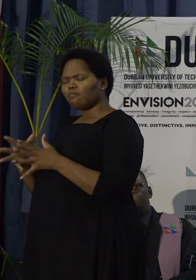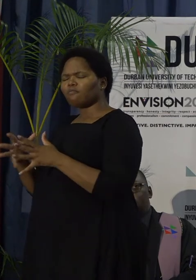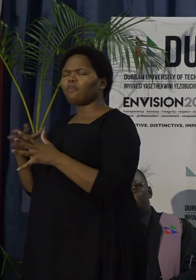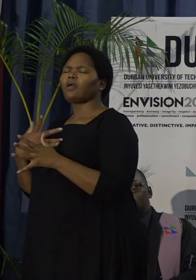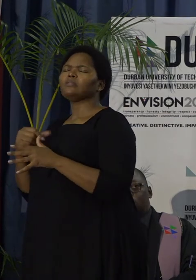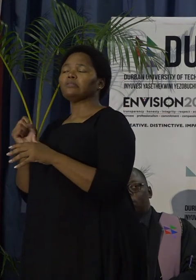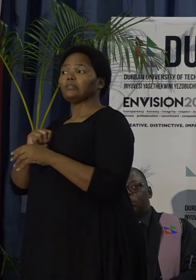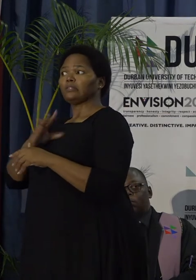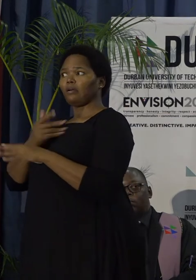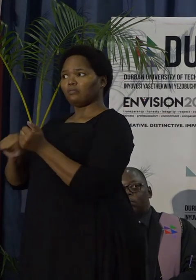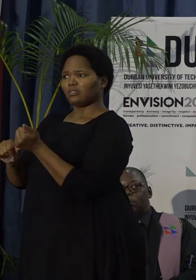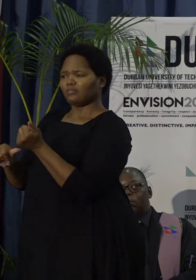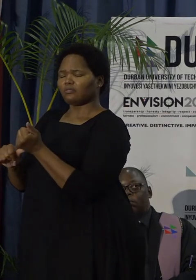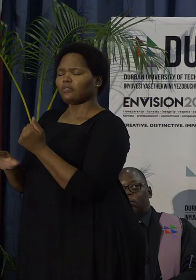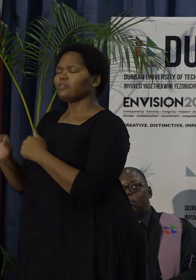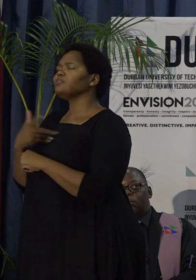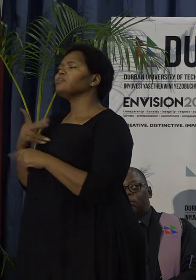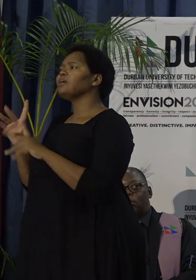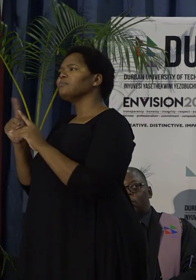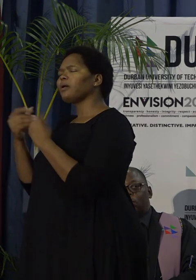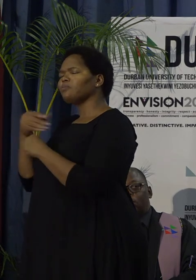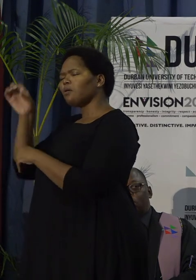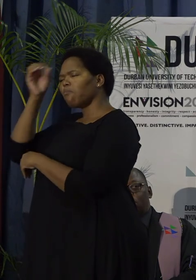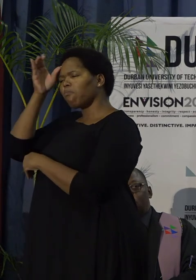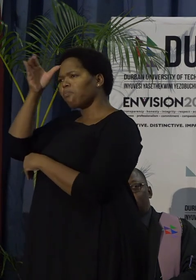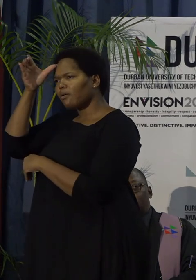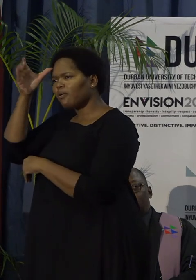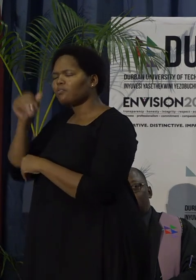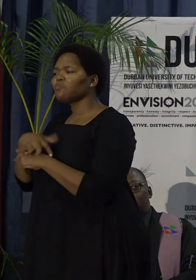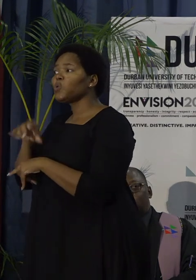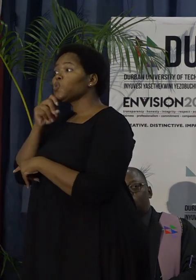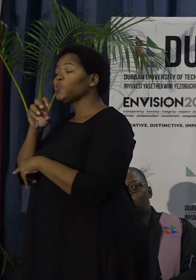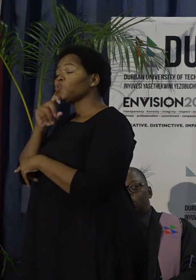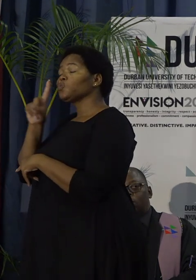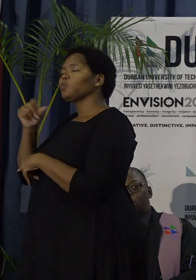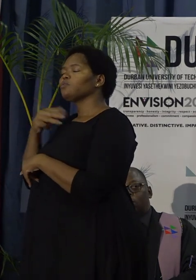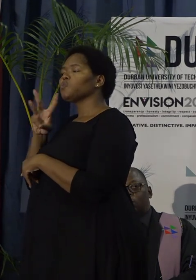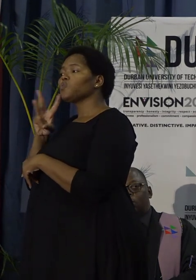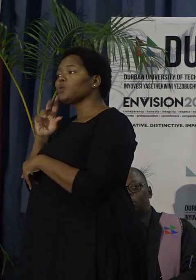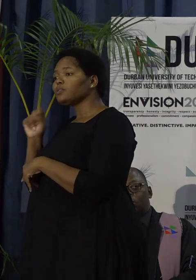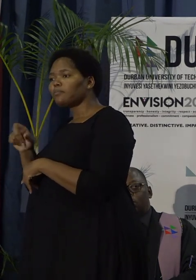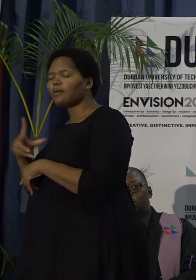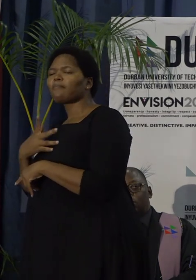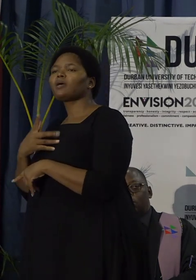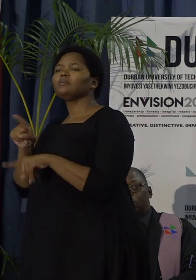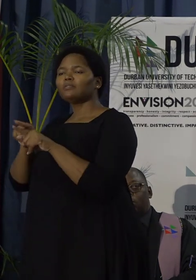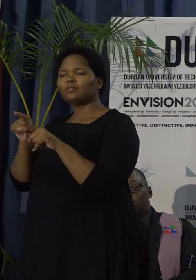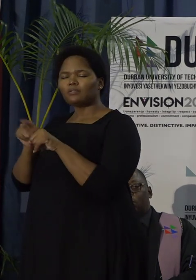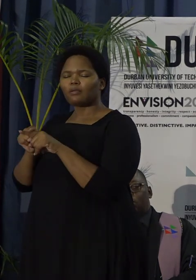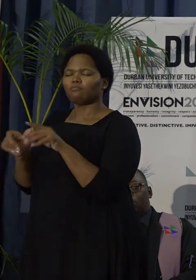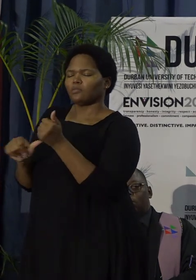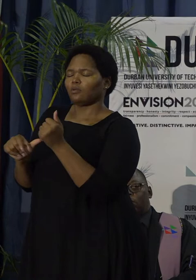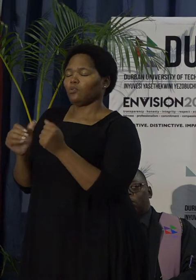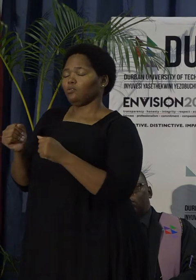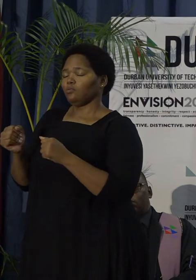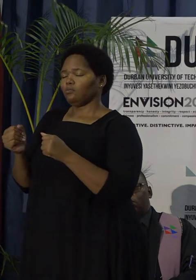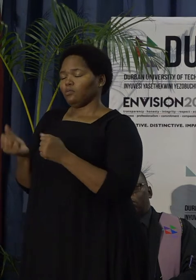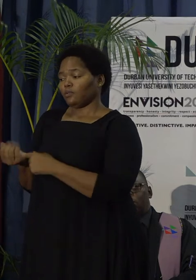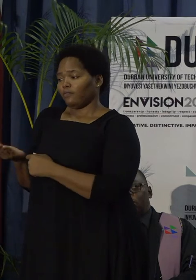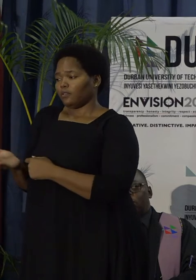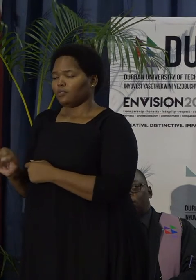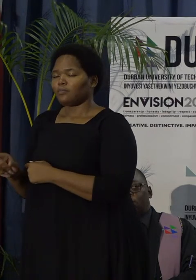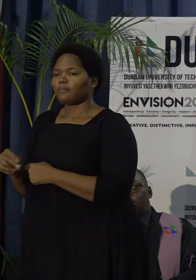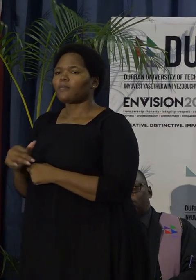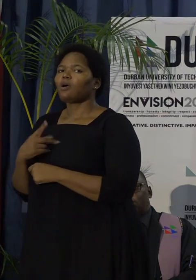in academia, some academic departments, and in support services, lead the university in the one